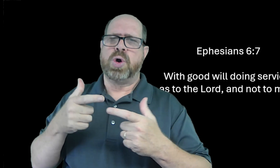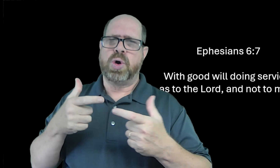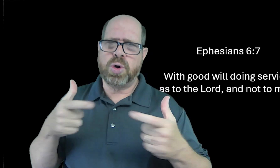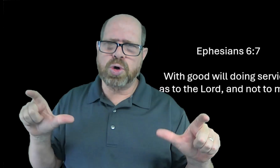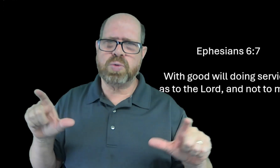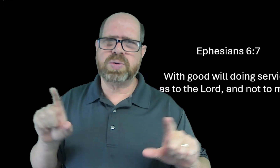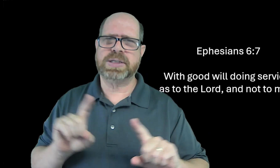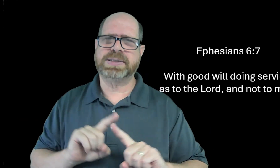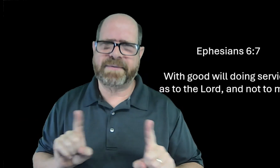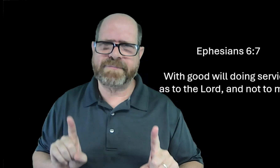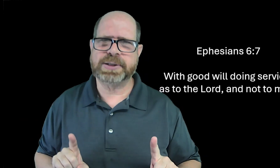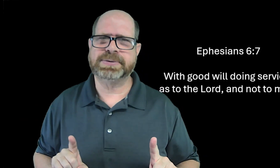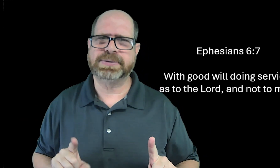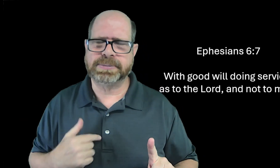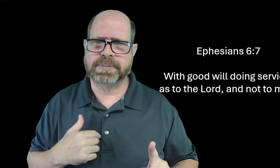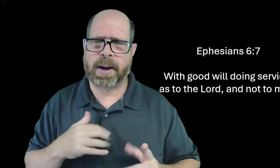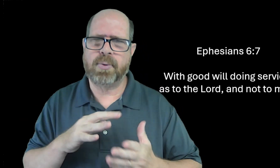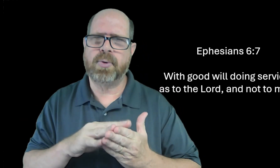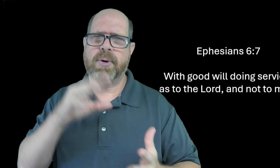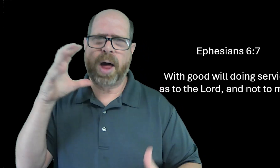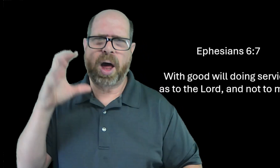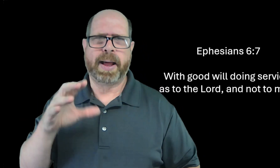and it makes a huge difference